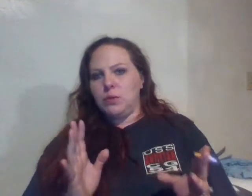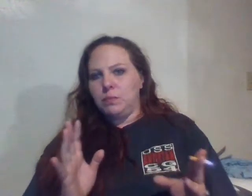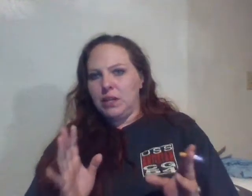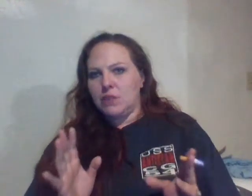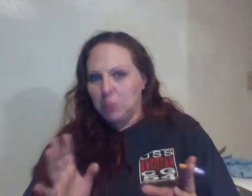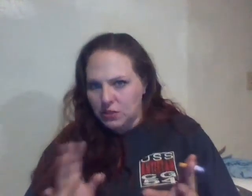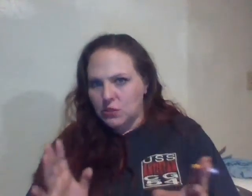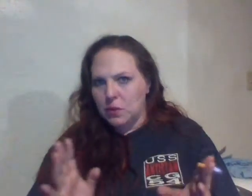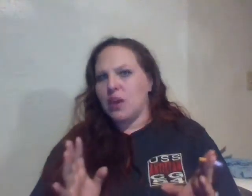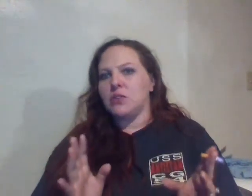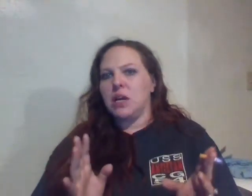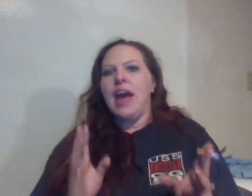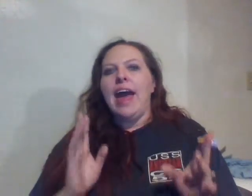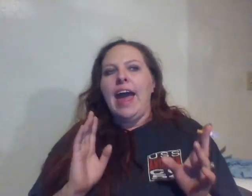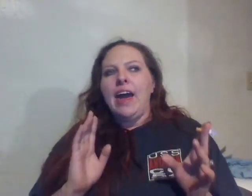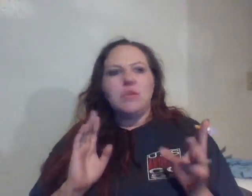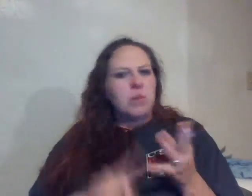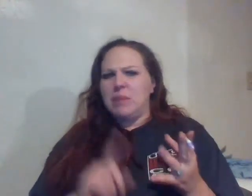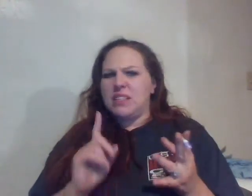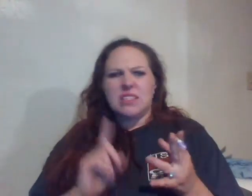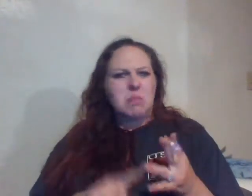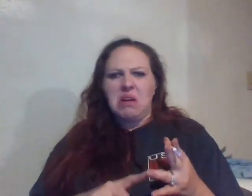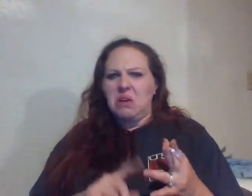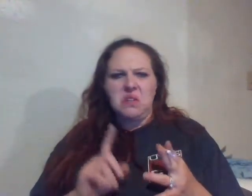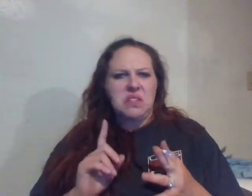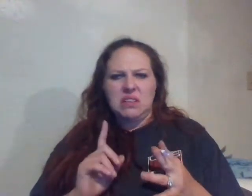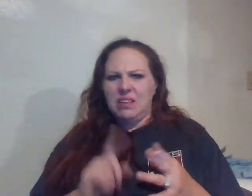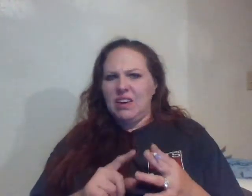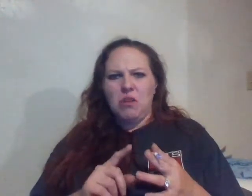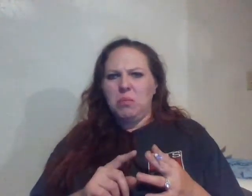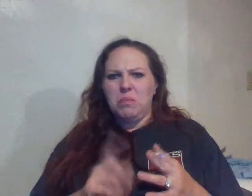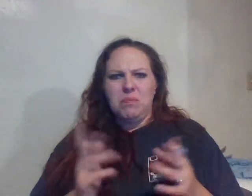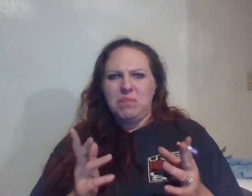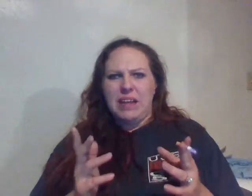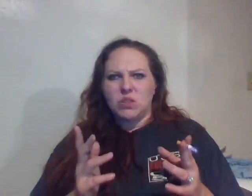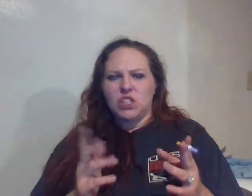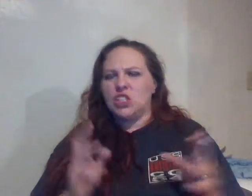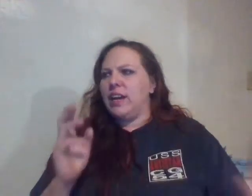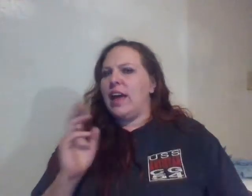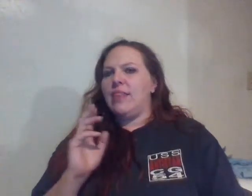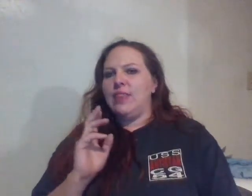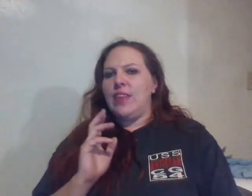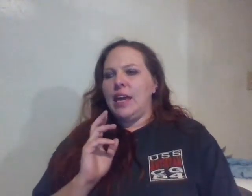in different prisons around the country. Rapists, muggers, you know, that sort of shit. And they